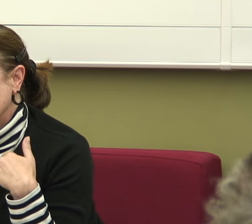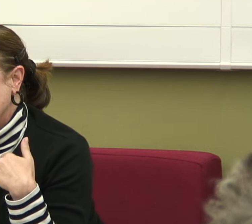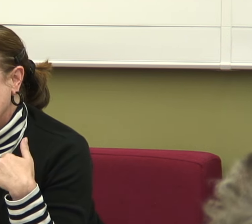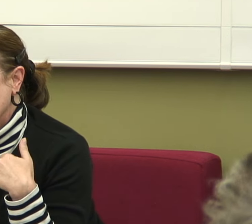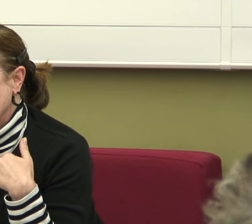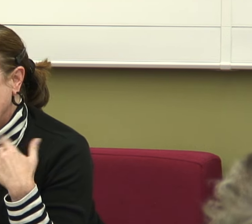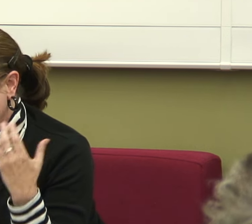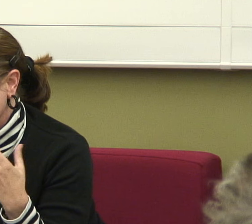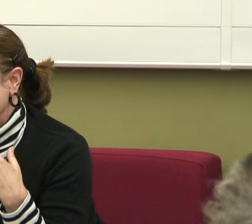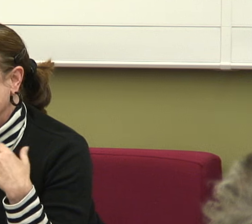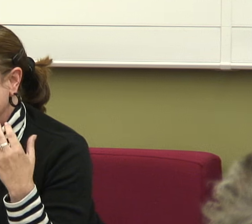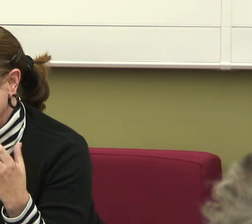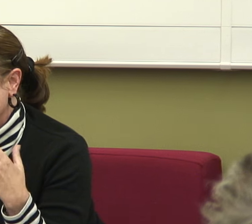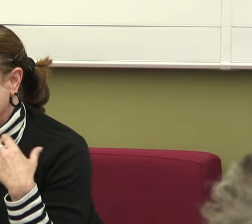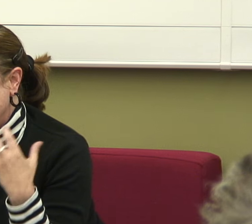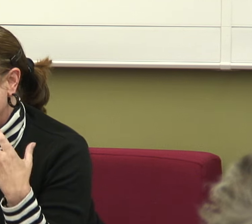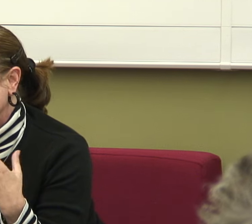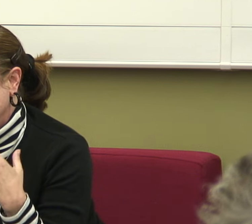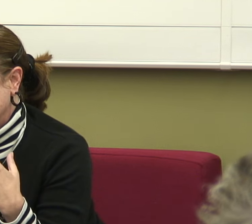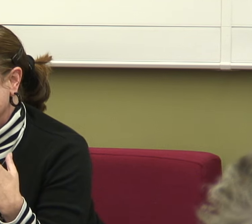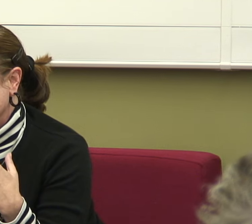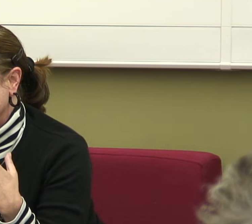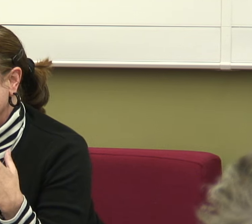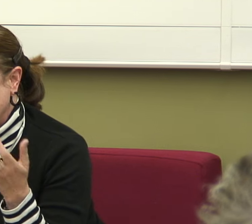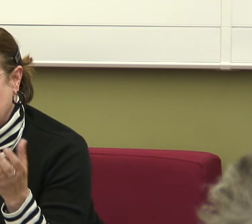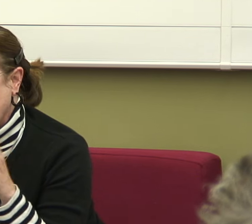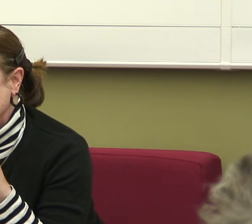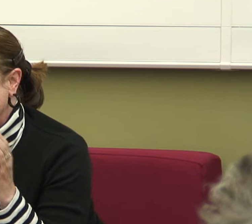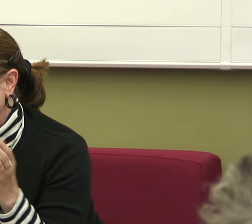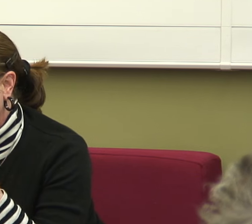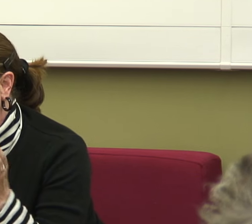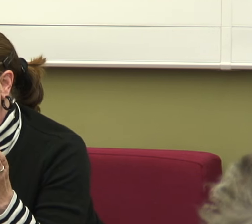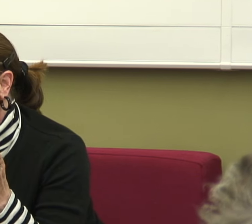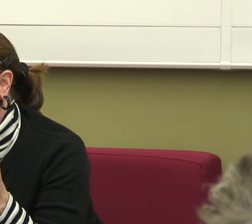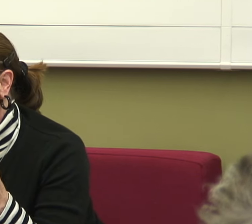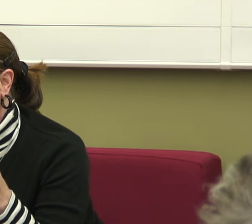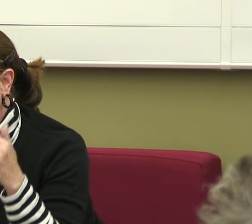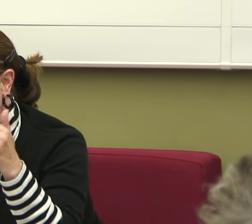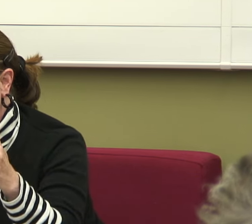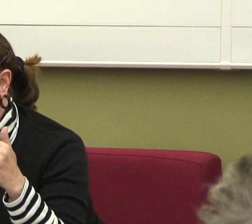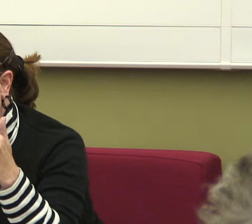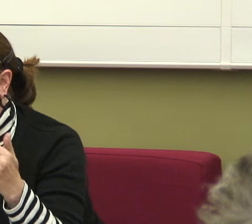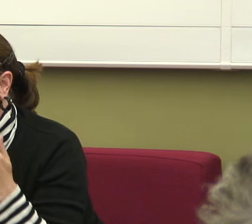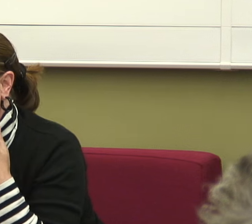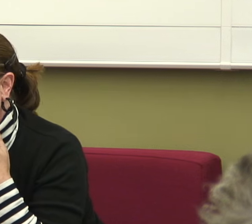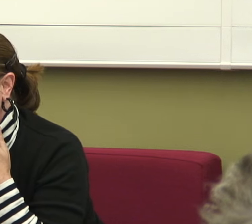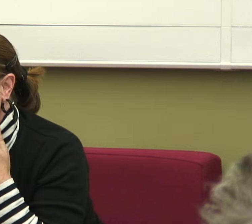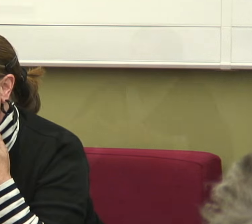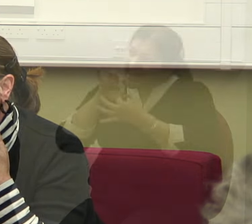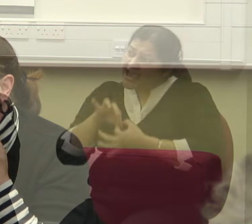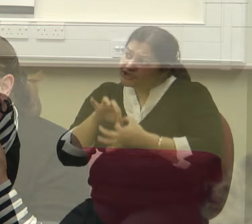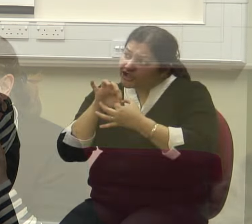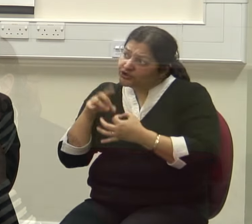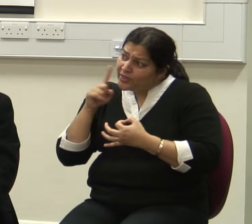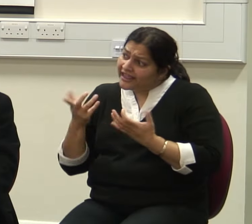impact on our biochemistry and physiology and our bodily function? So that there is actually more of a connection between the two than perhaps we've talked about so